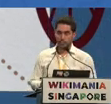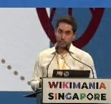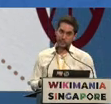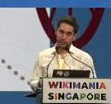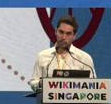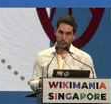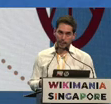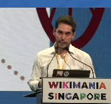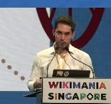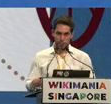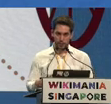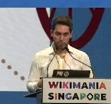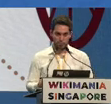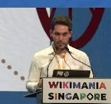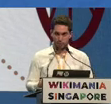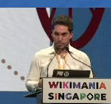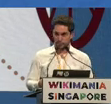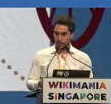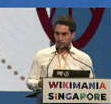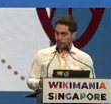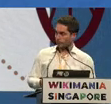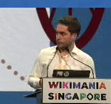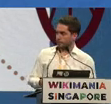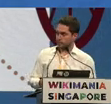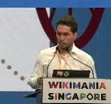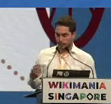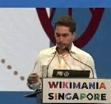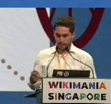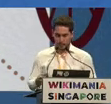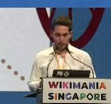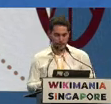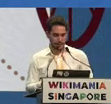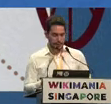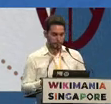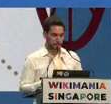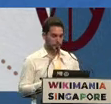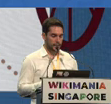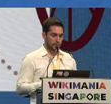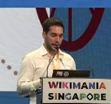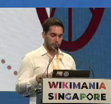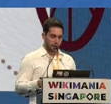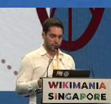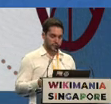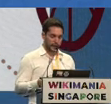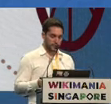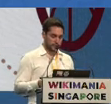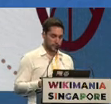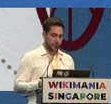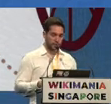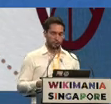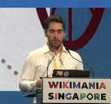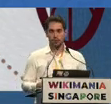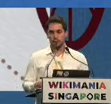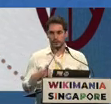good project, but it is copyrighted. So we want to do something open source, open license. You can learn some sign.